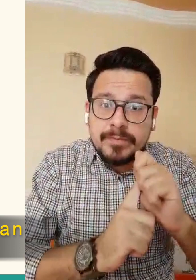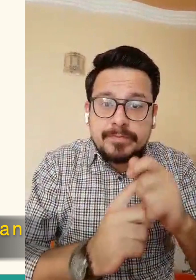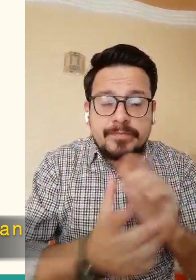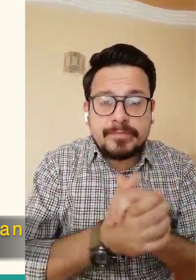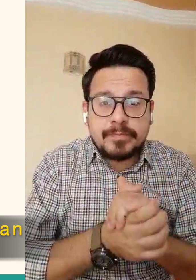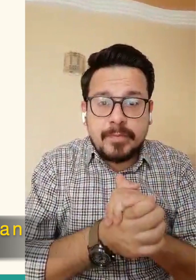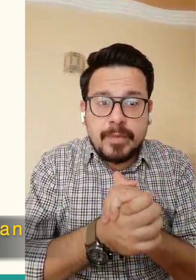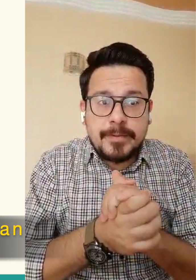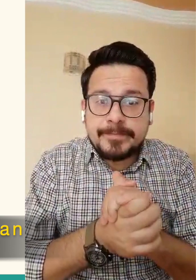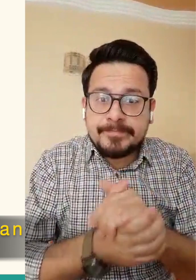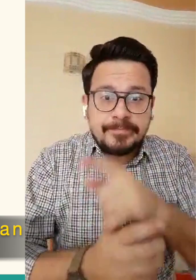Ramadan.